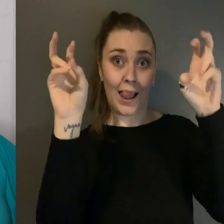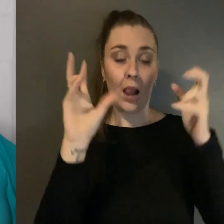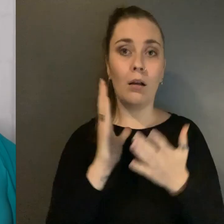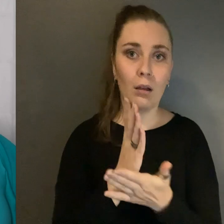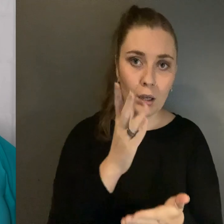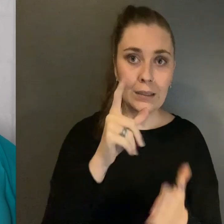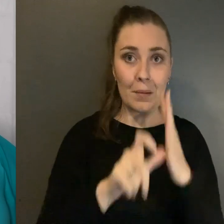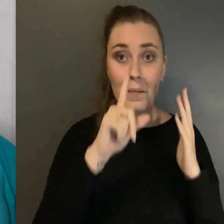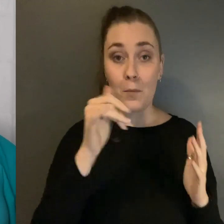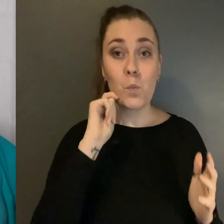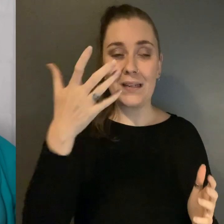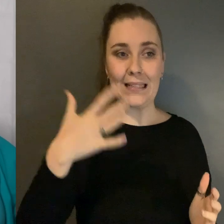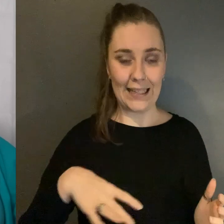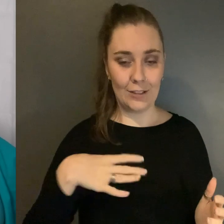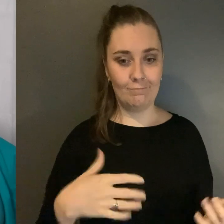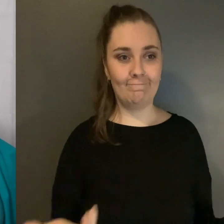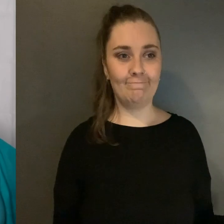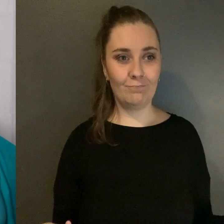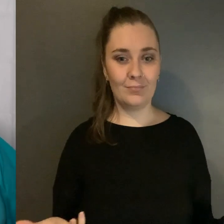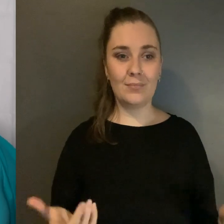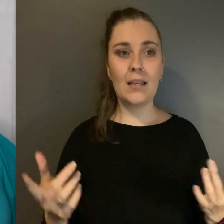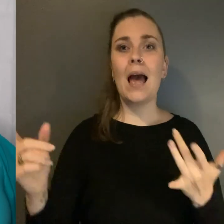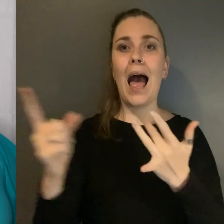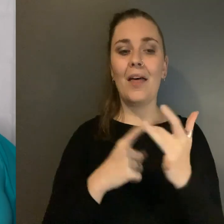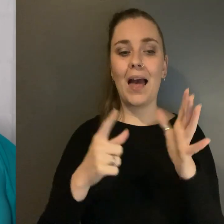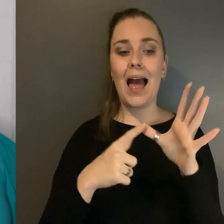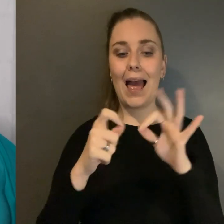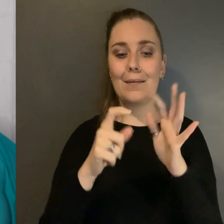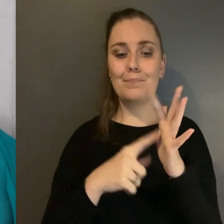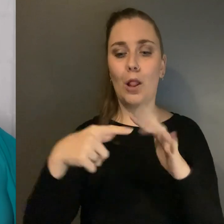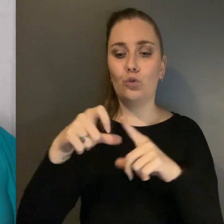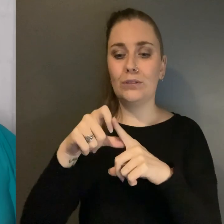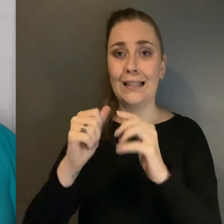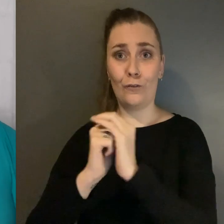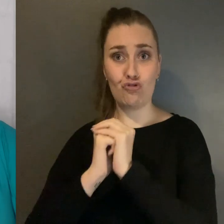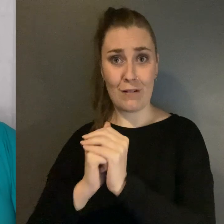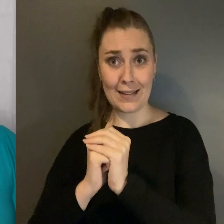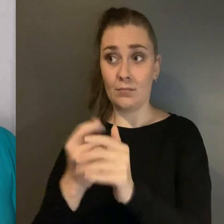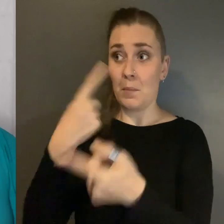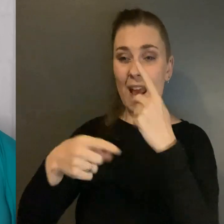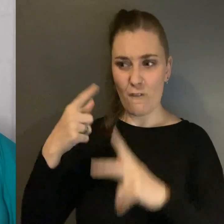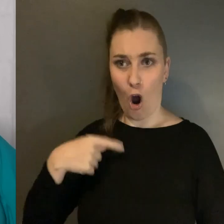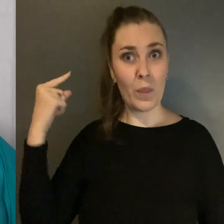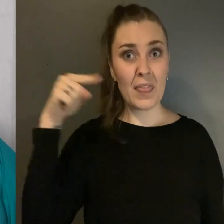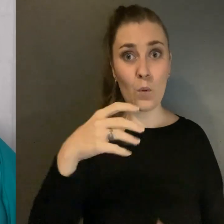might need, Another abled friend later said, If I was there I would have called the cops